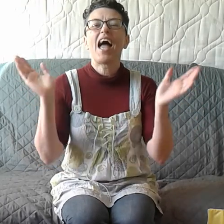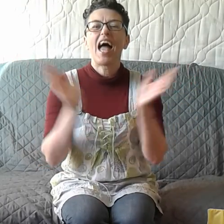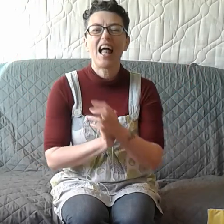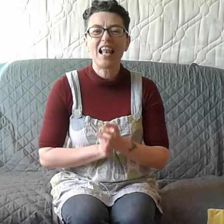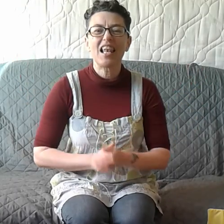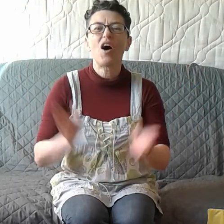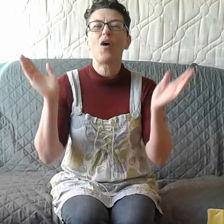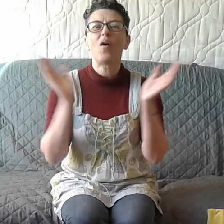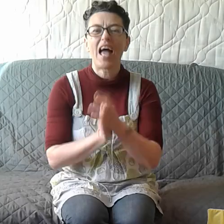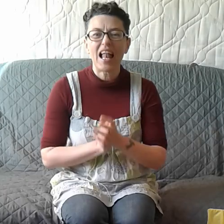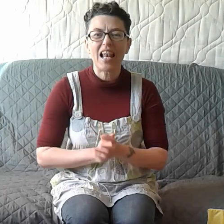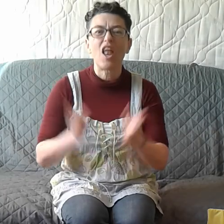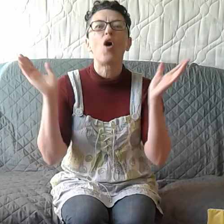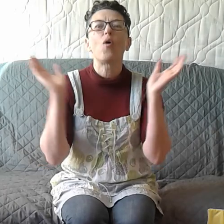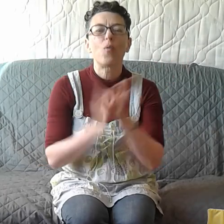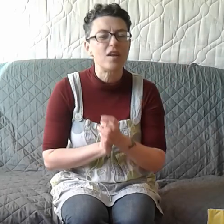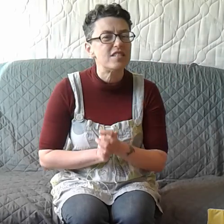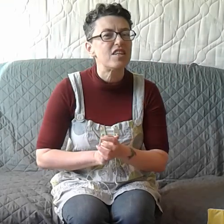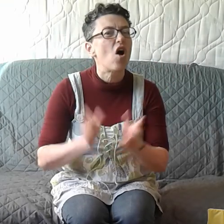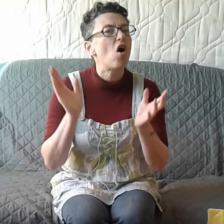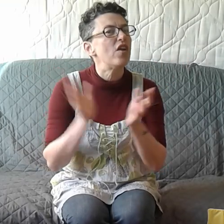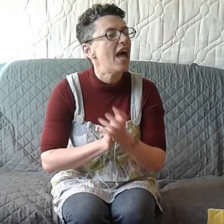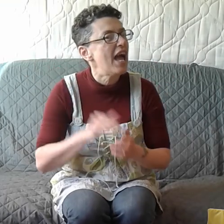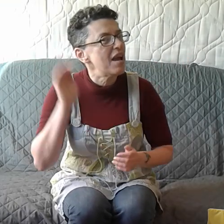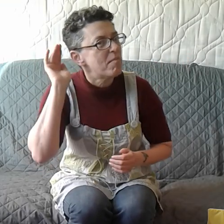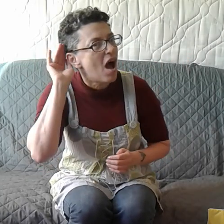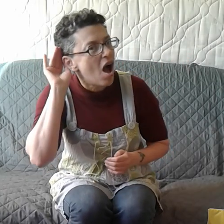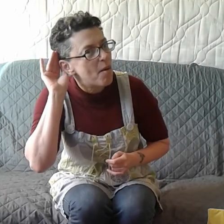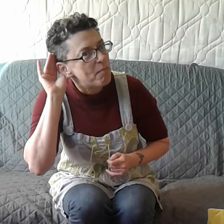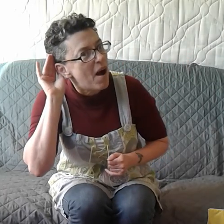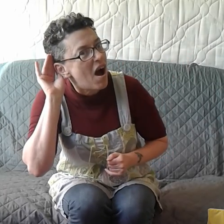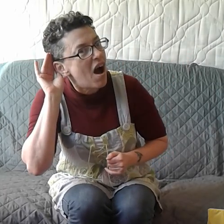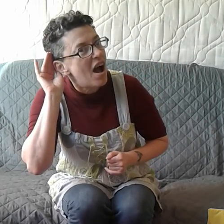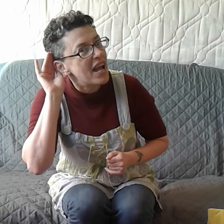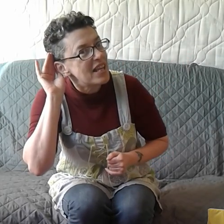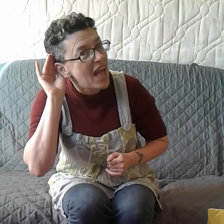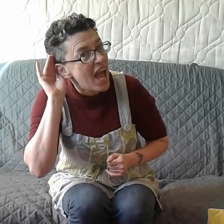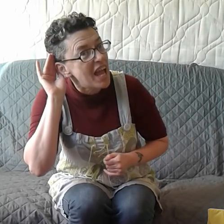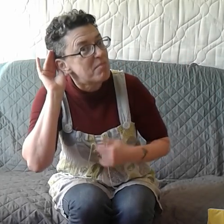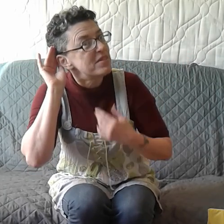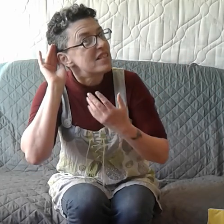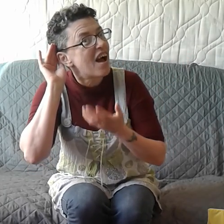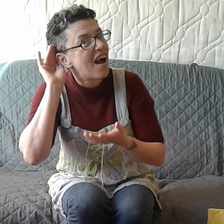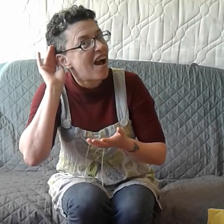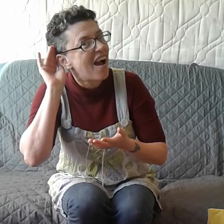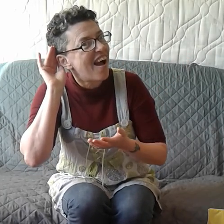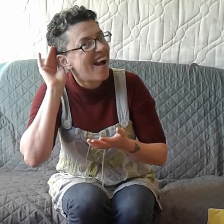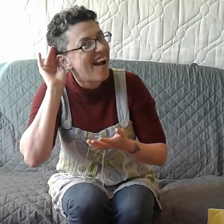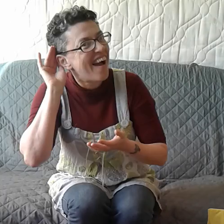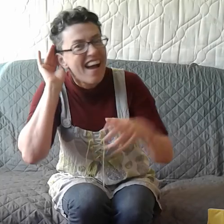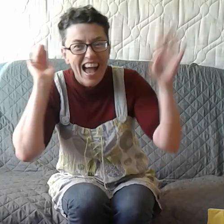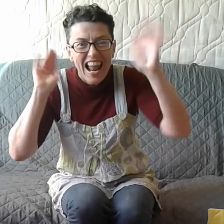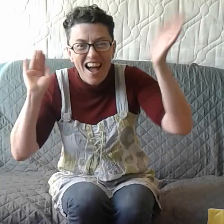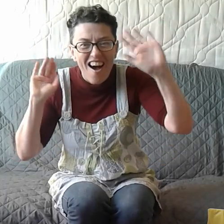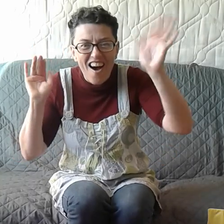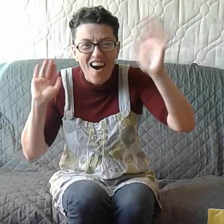Hello, hello, what's your name? My name's Hello. Hello.